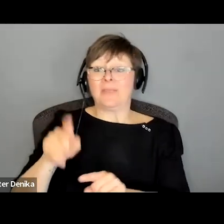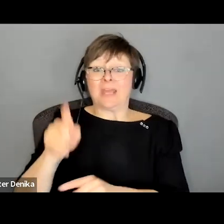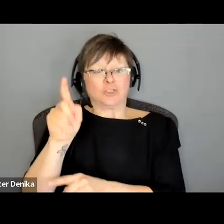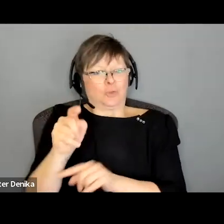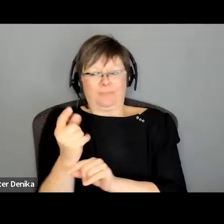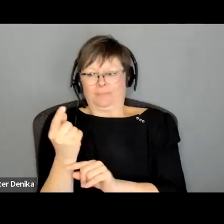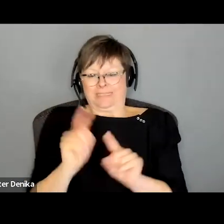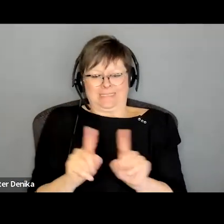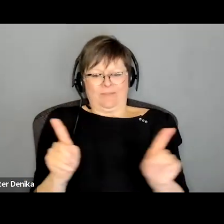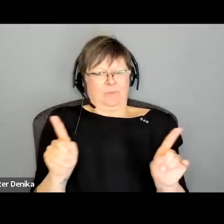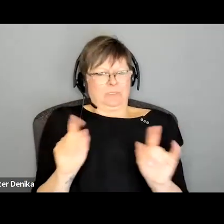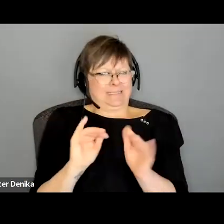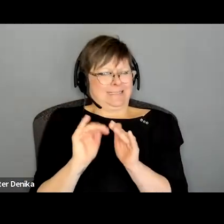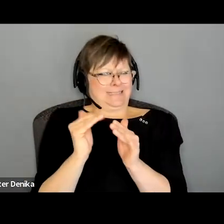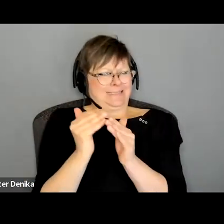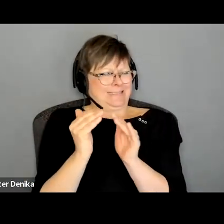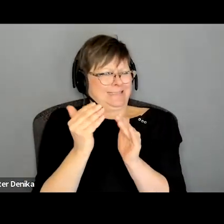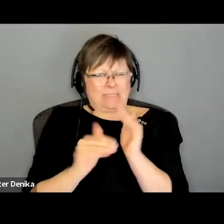modulated